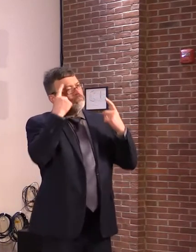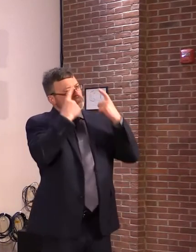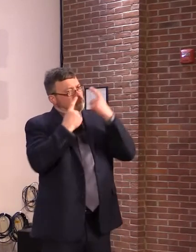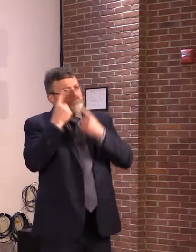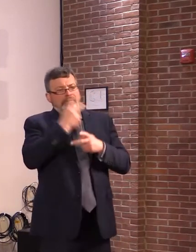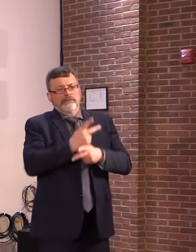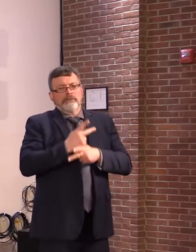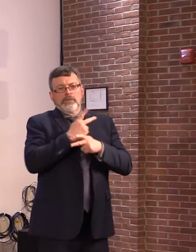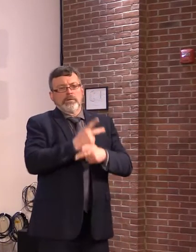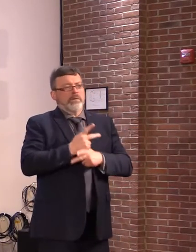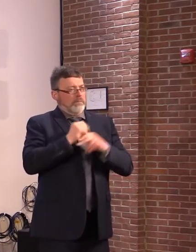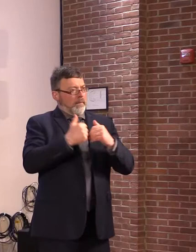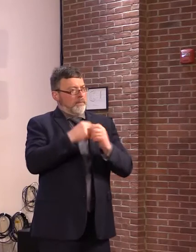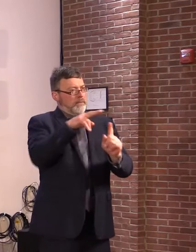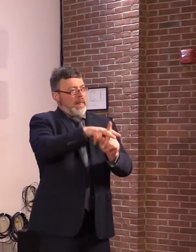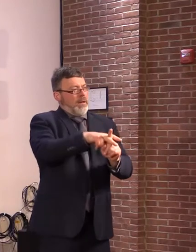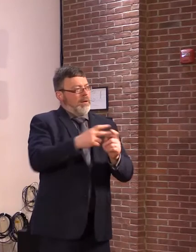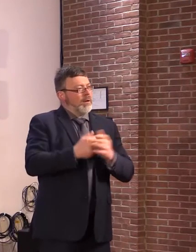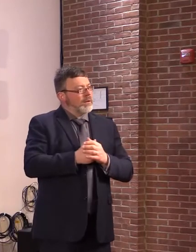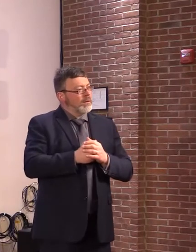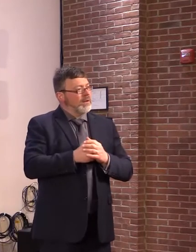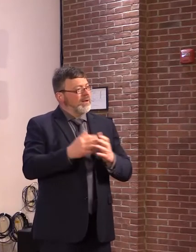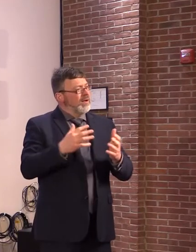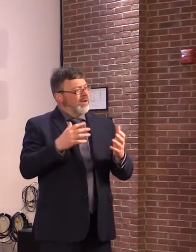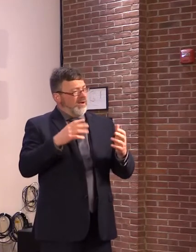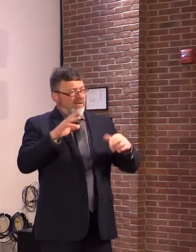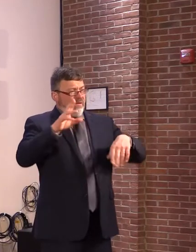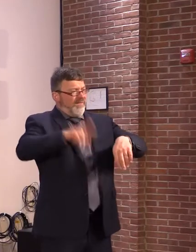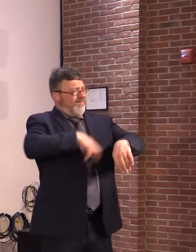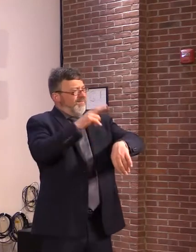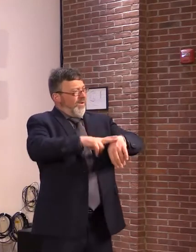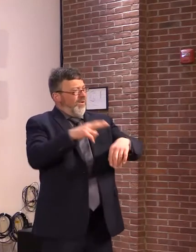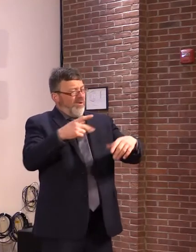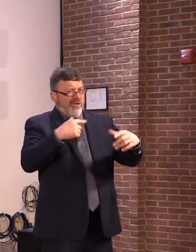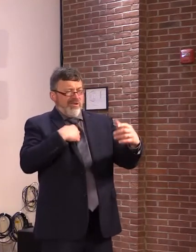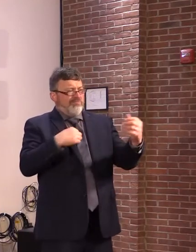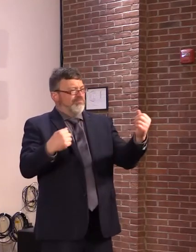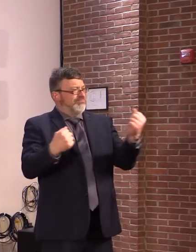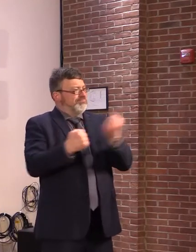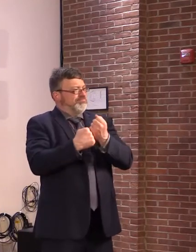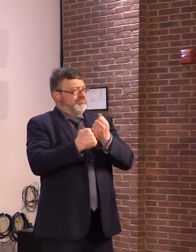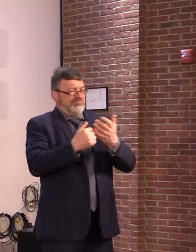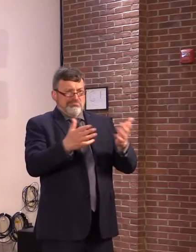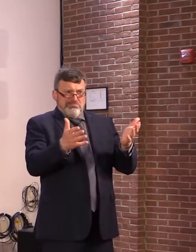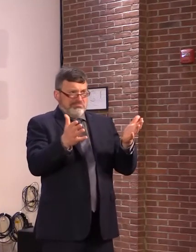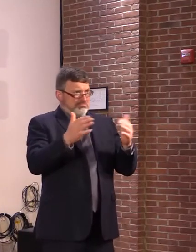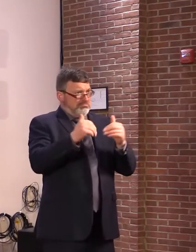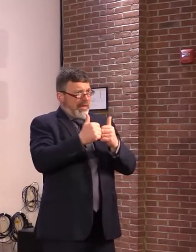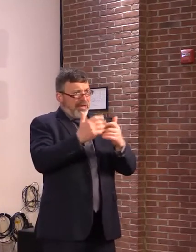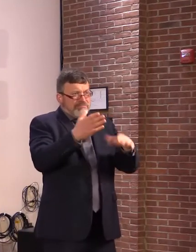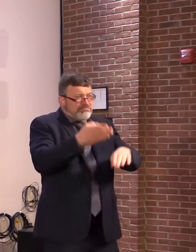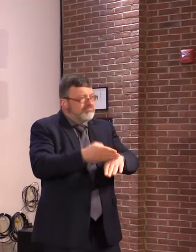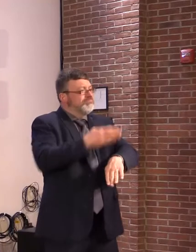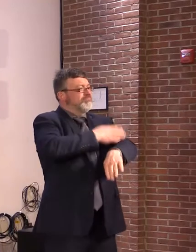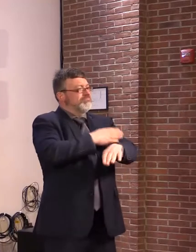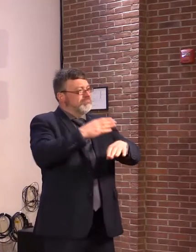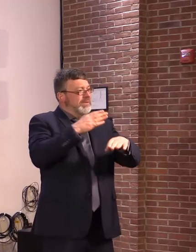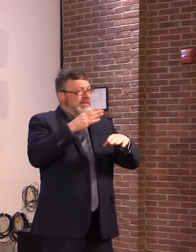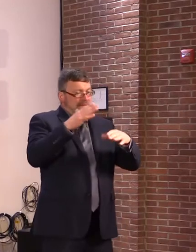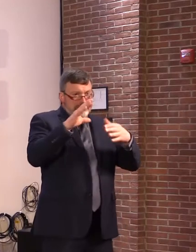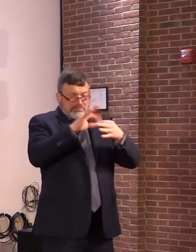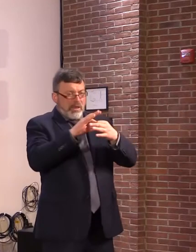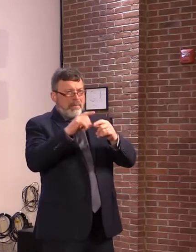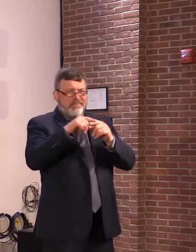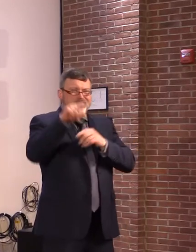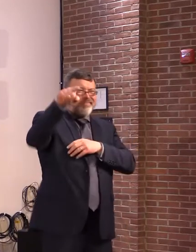abdicating our position, abdicating the initiative to the Public Utility Commission is